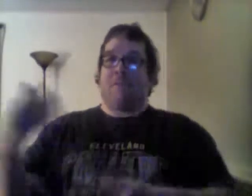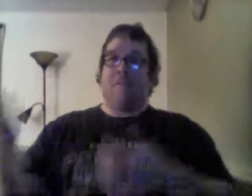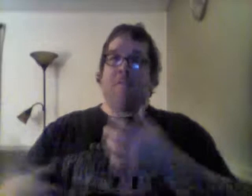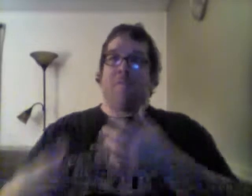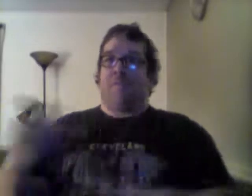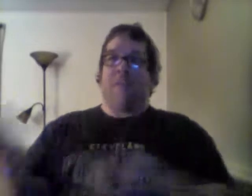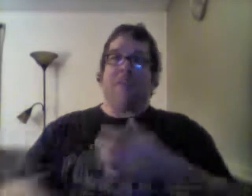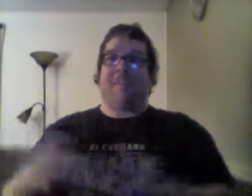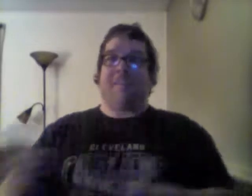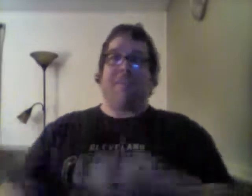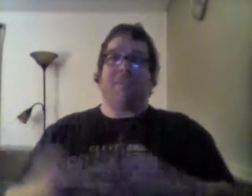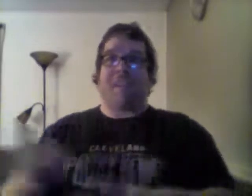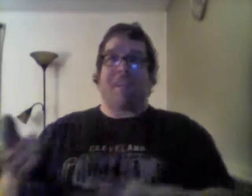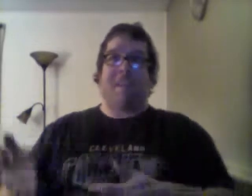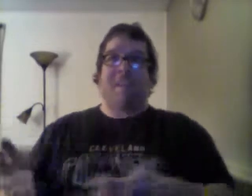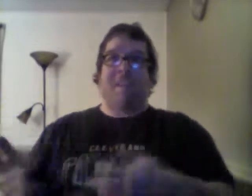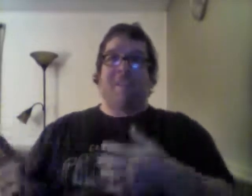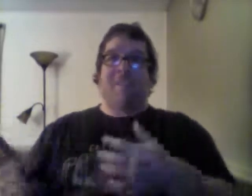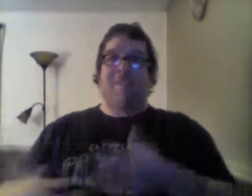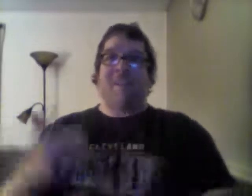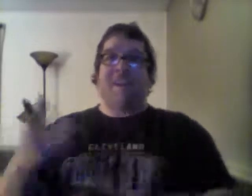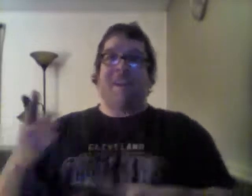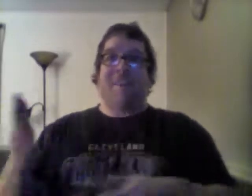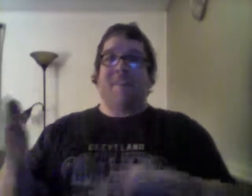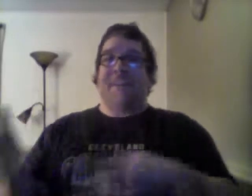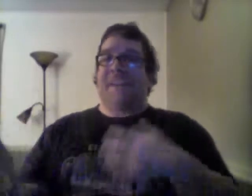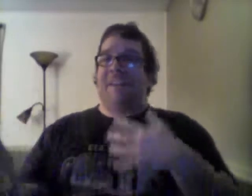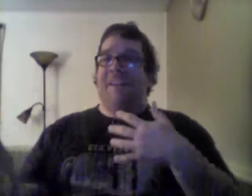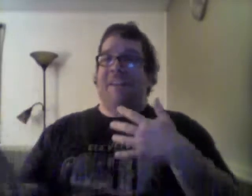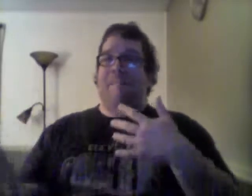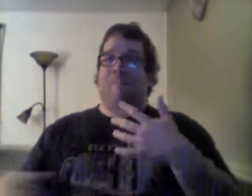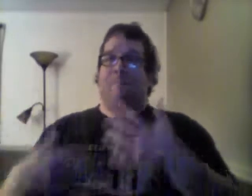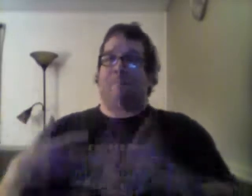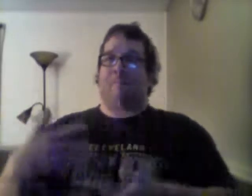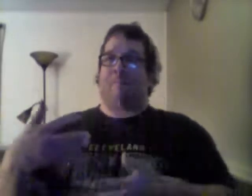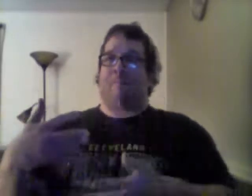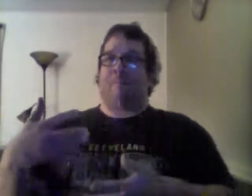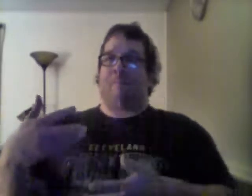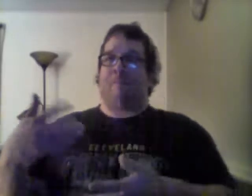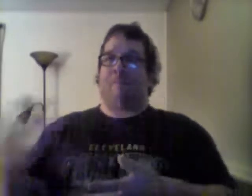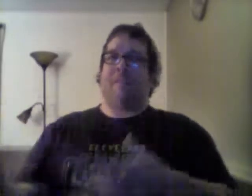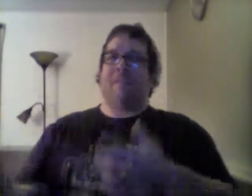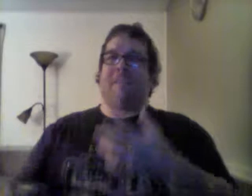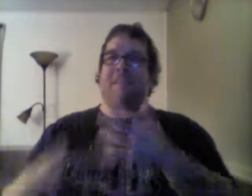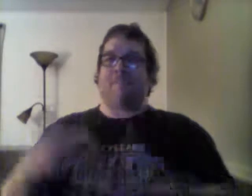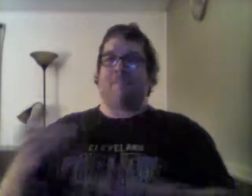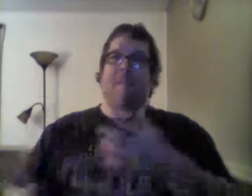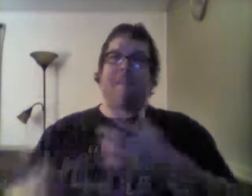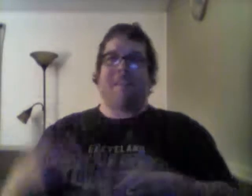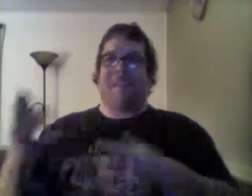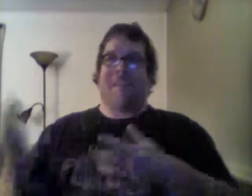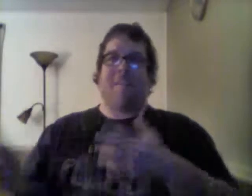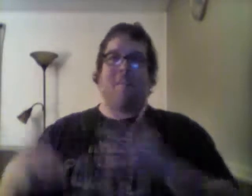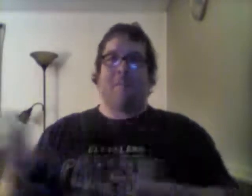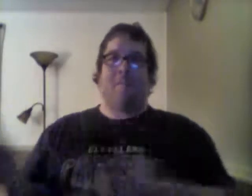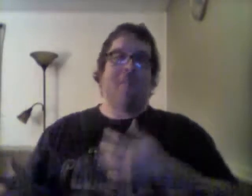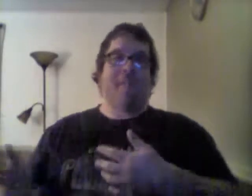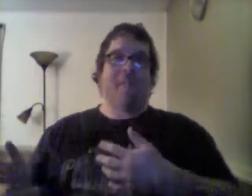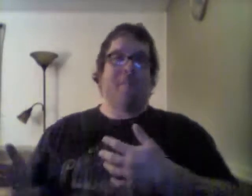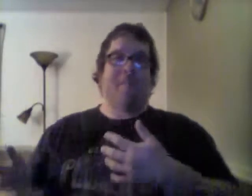over various different shit over time. And he, with his, he's recording like his own home videos and